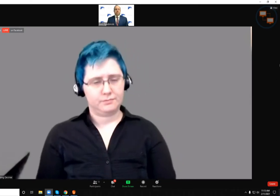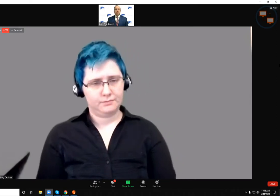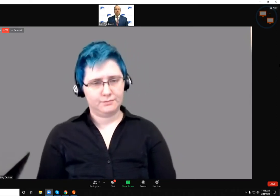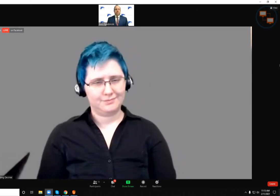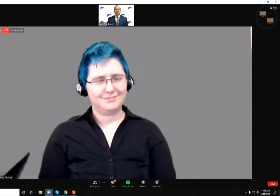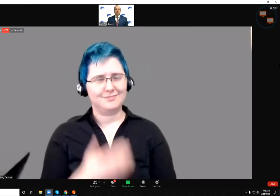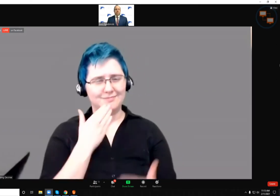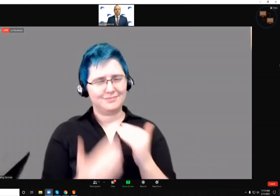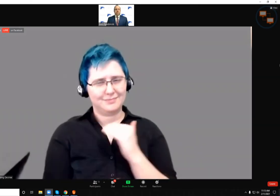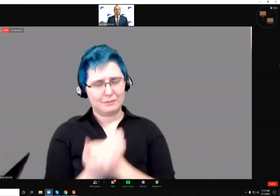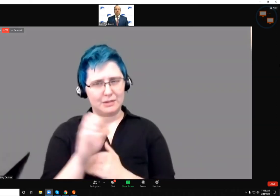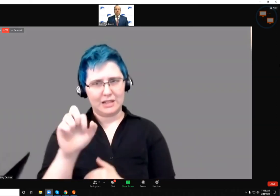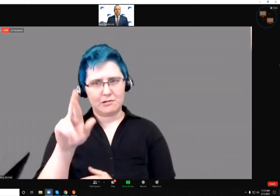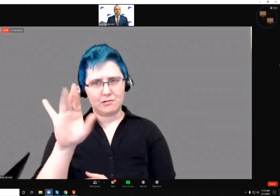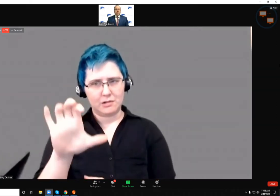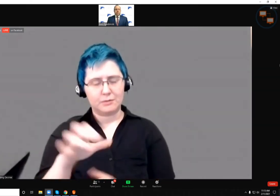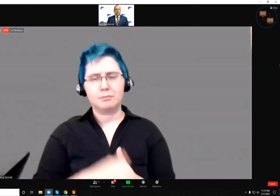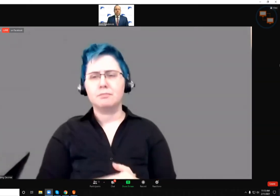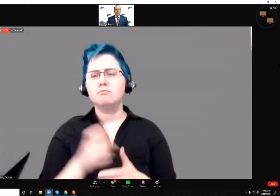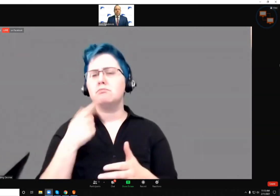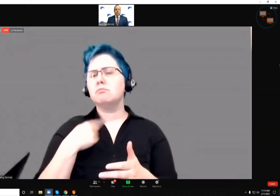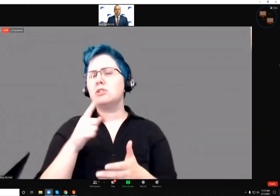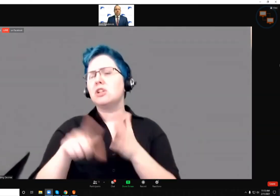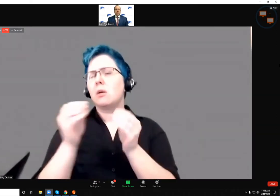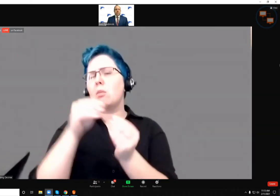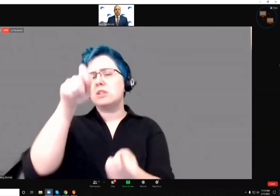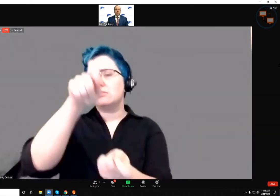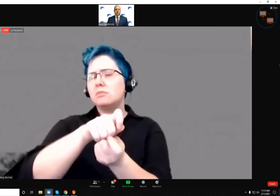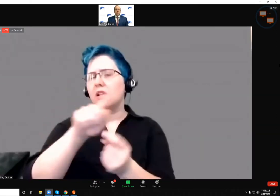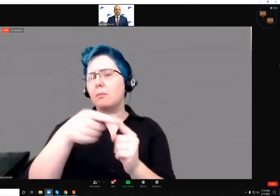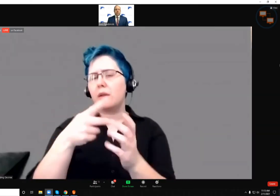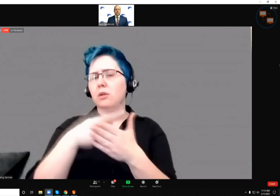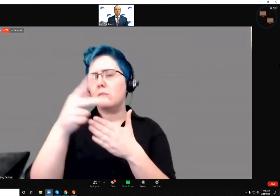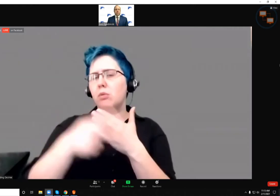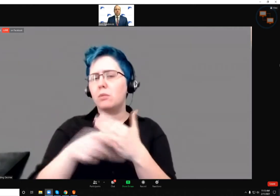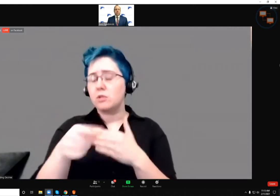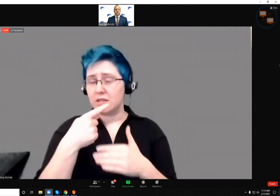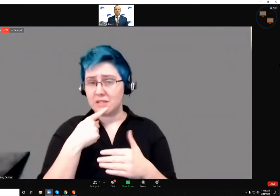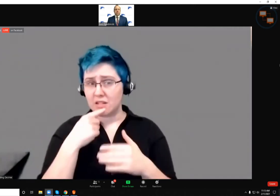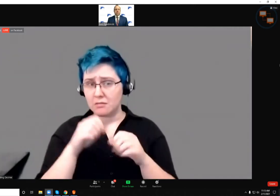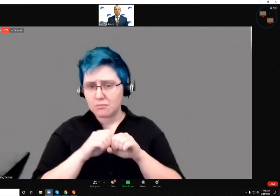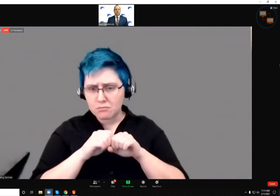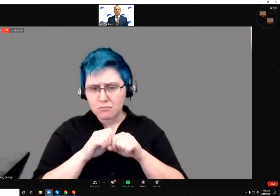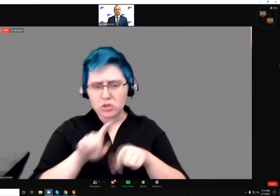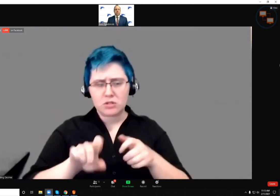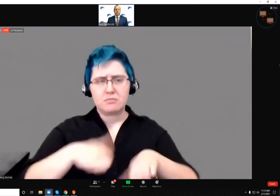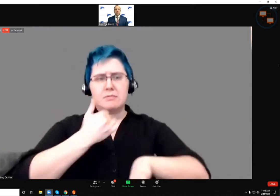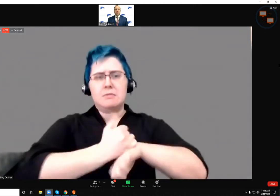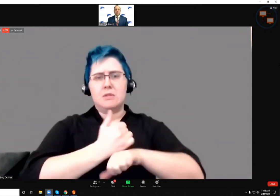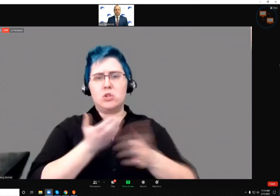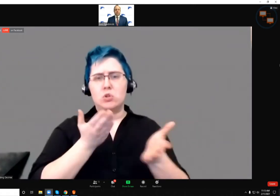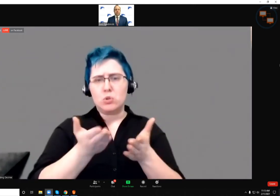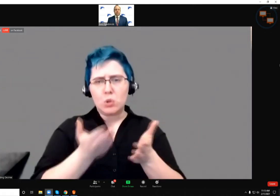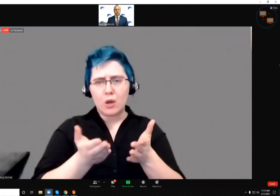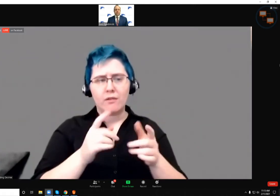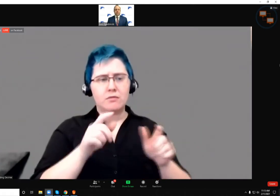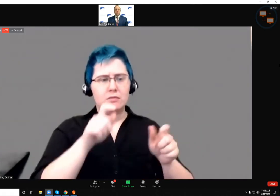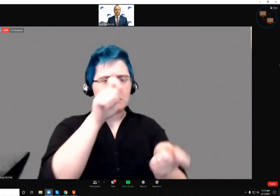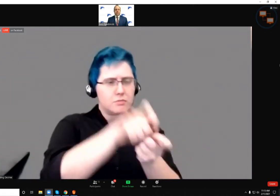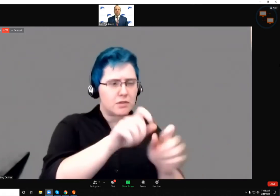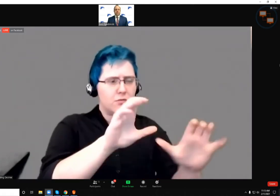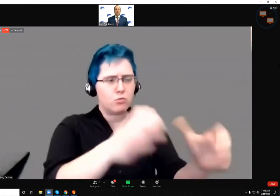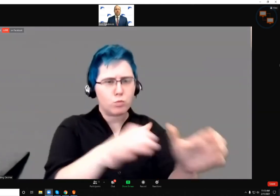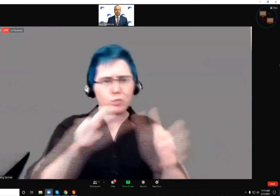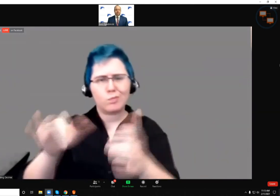Good morning, Eric. Checking with you more specifically on the programs that you say are being launched to serve underserved populations,